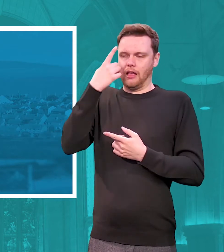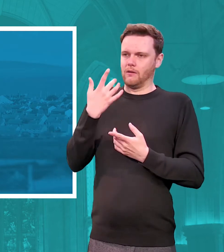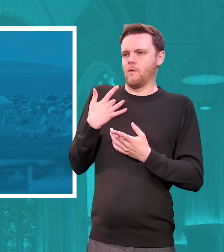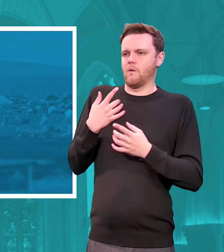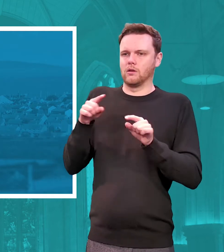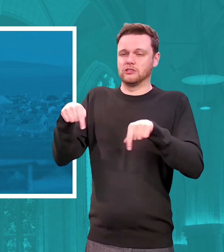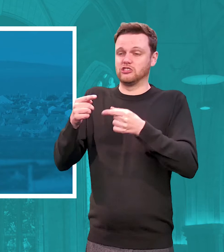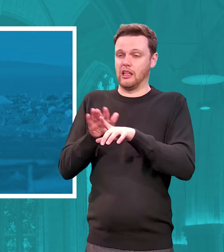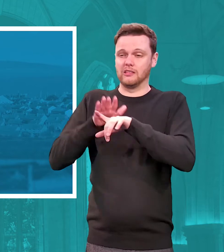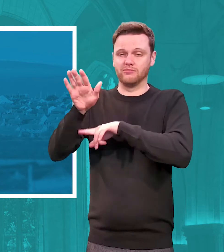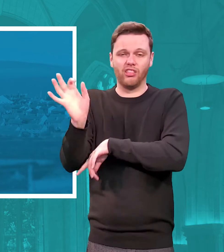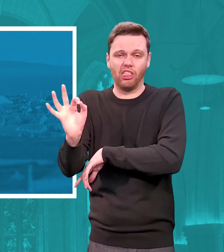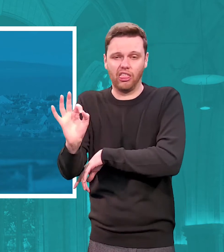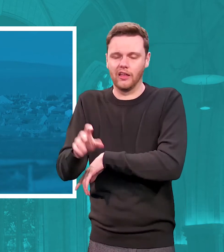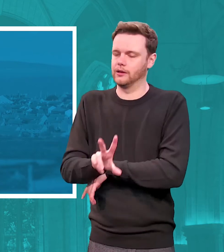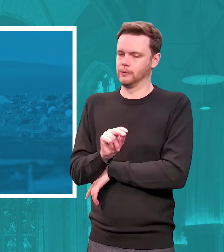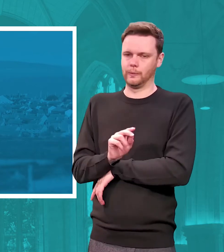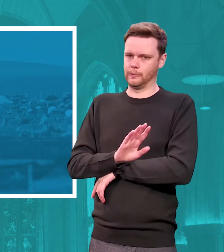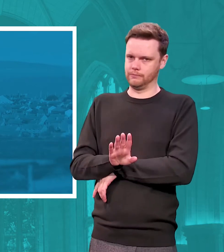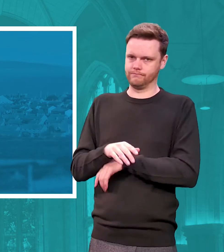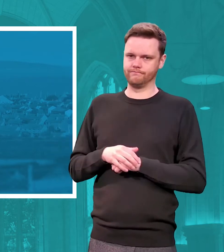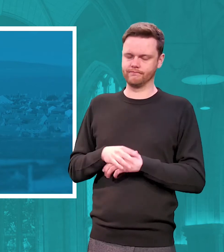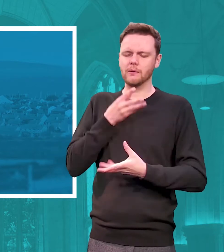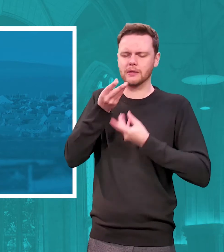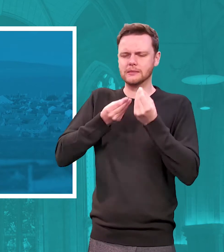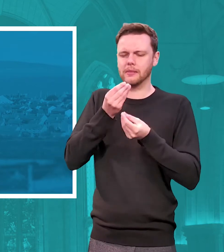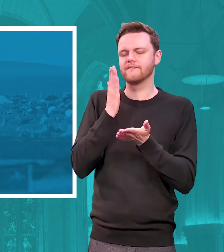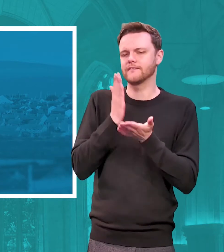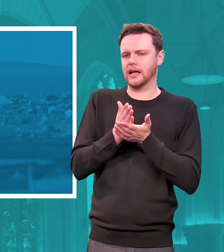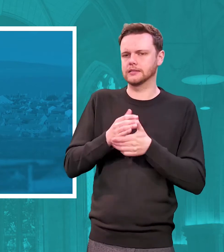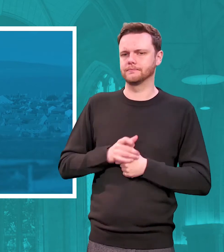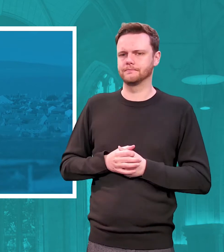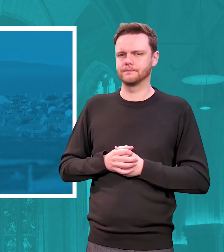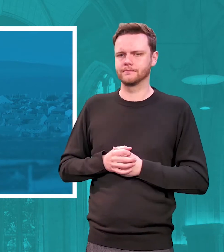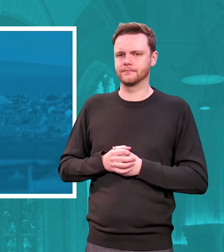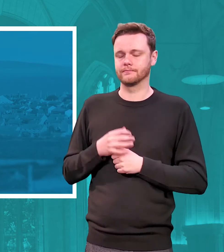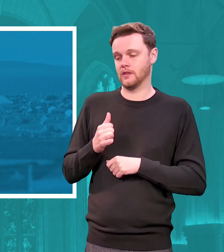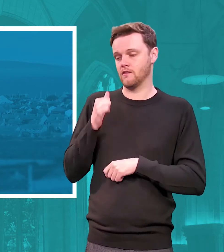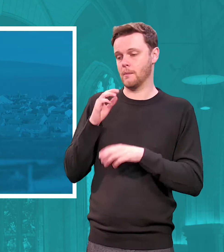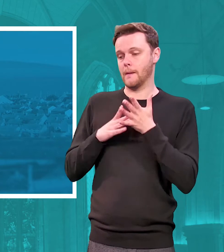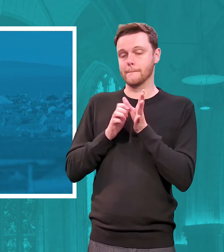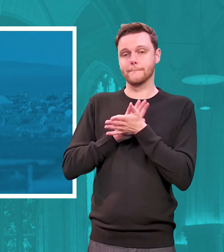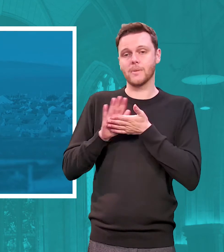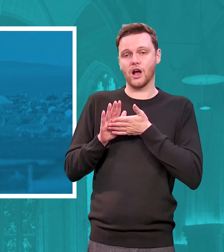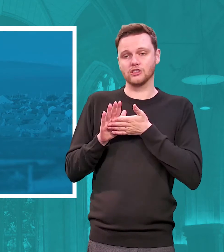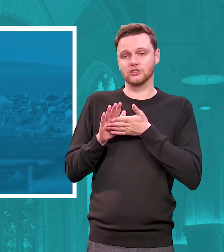let me give you some facts at the end of march we had